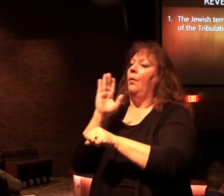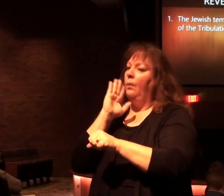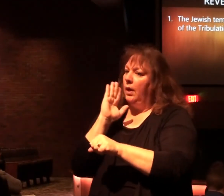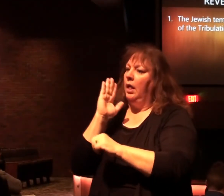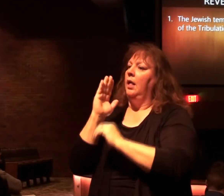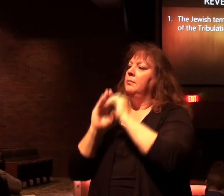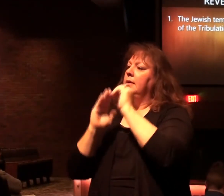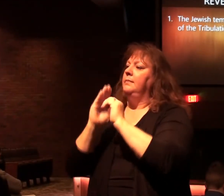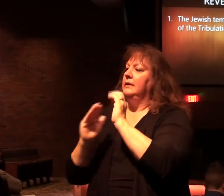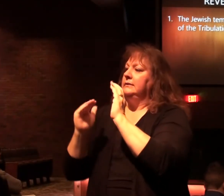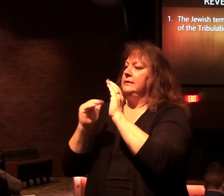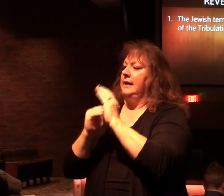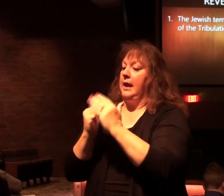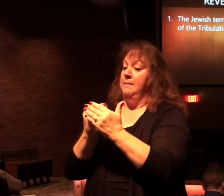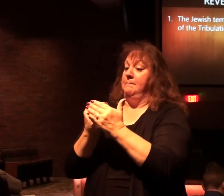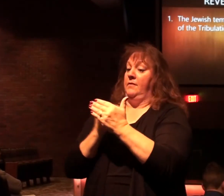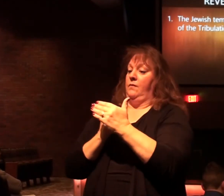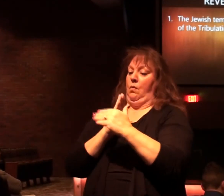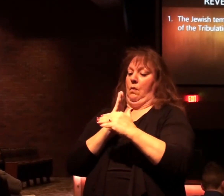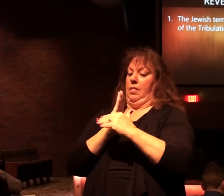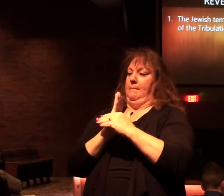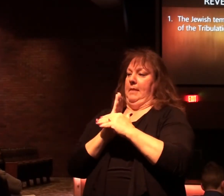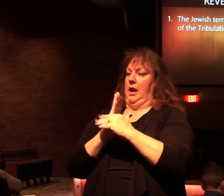by the middle of the tribulation.